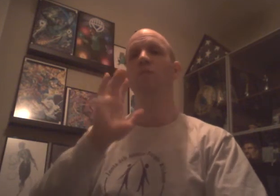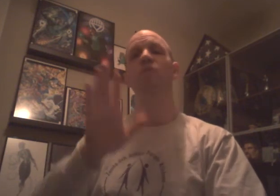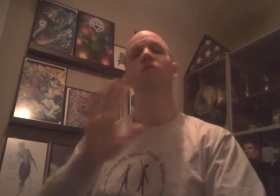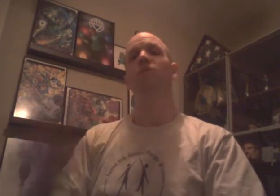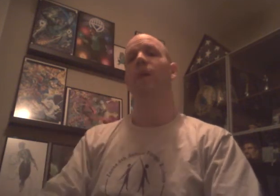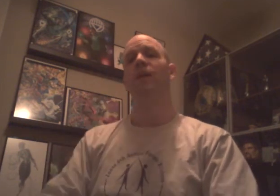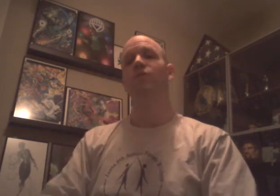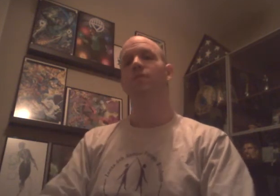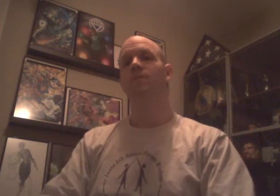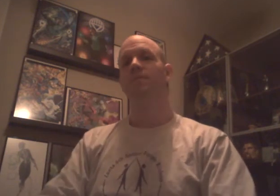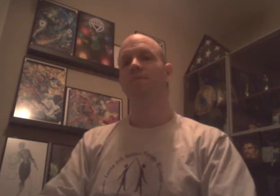beautiful match.